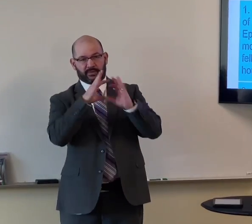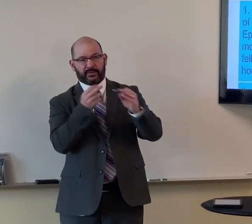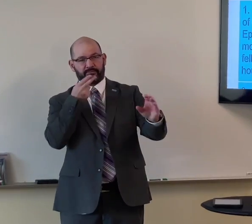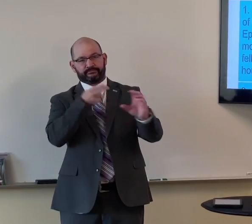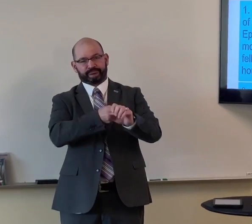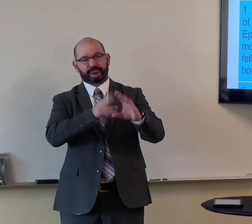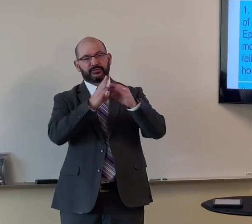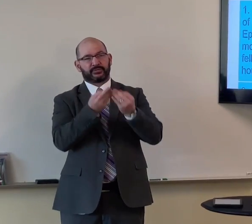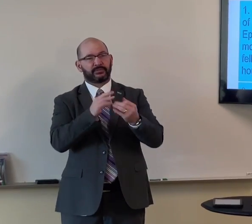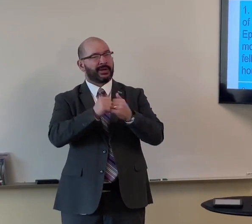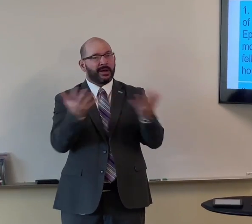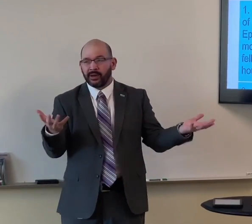One family.